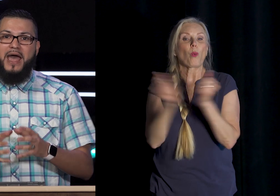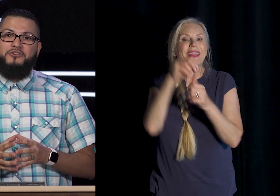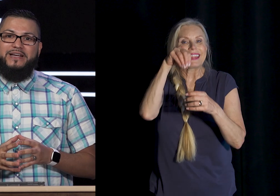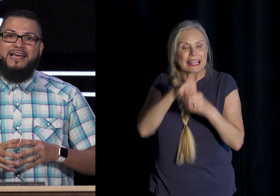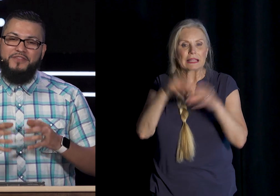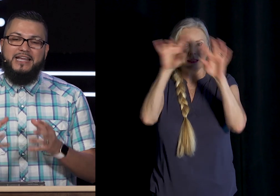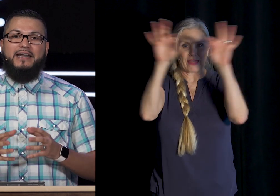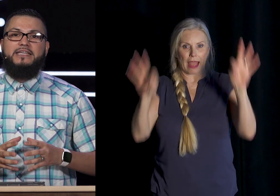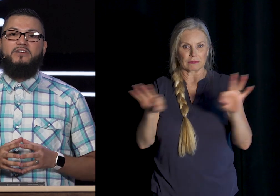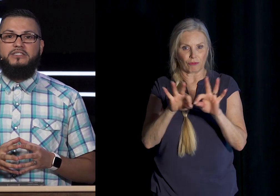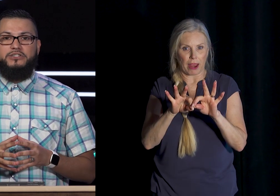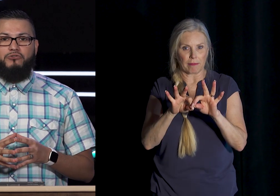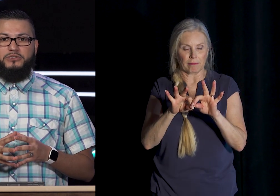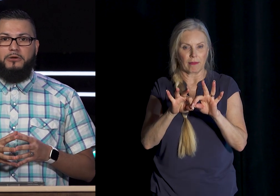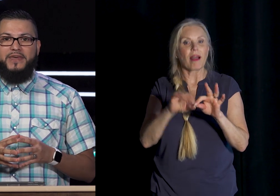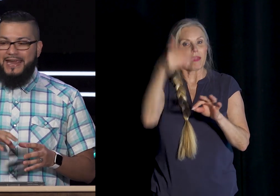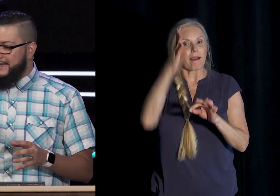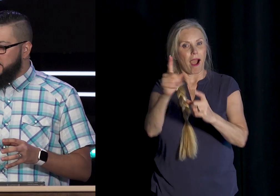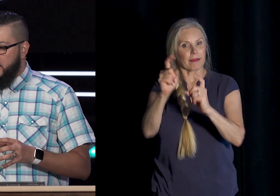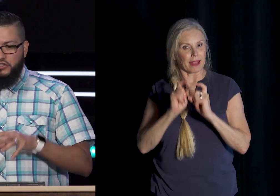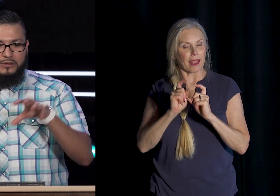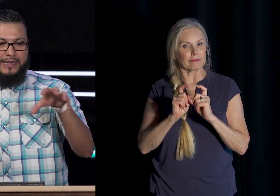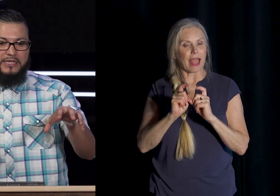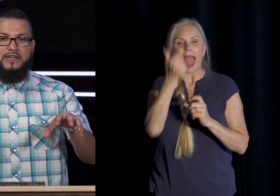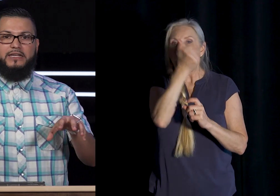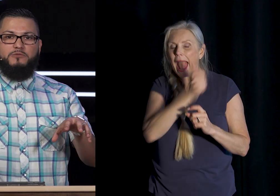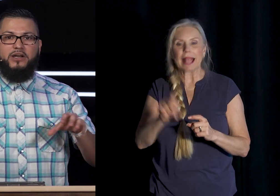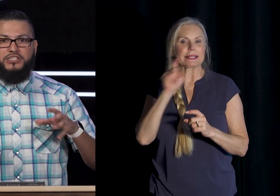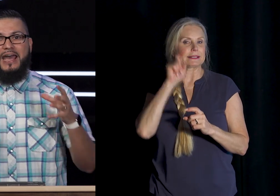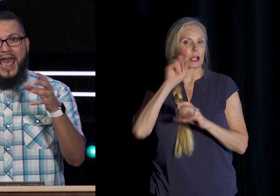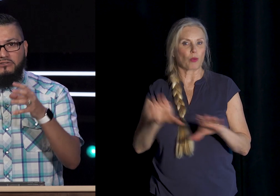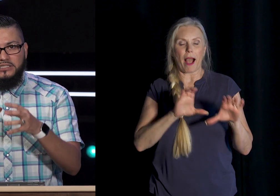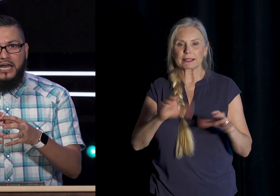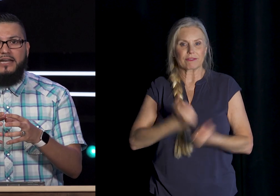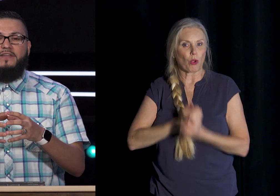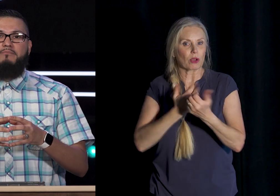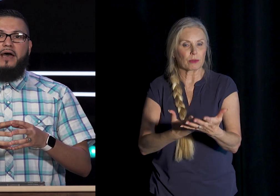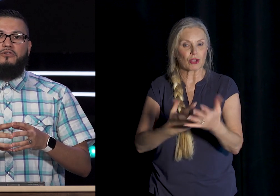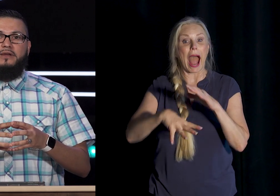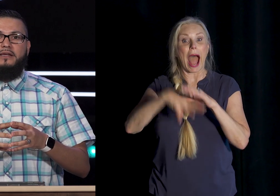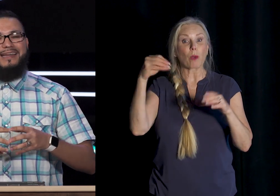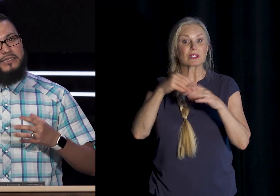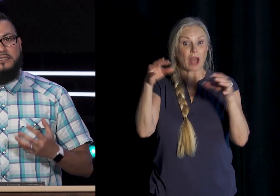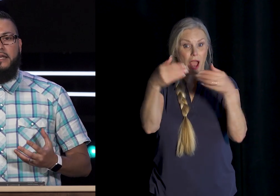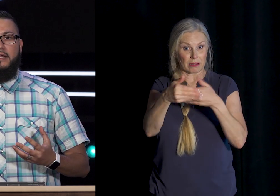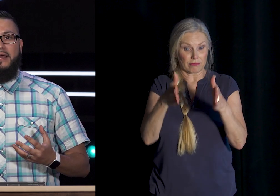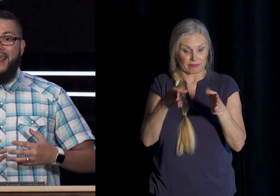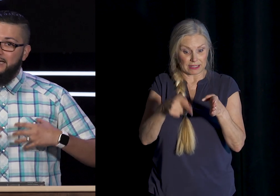boundaries That God has given Us in scripture Any sexual activity And expression Outside of that Boundary Is sin And